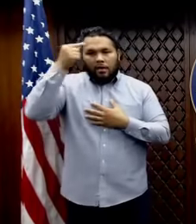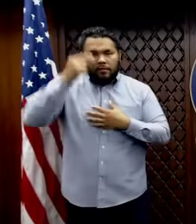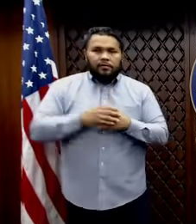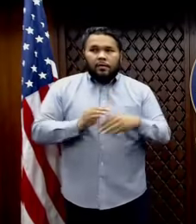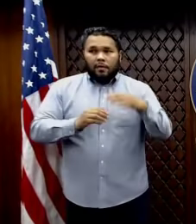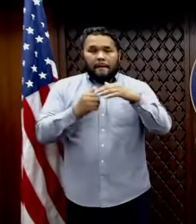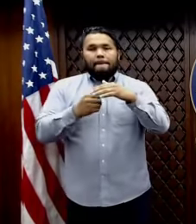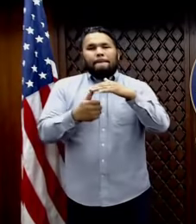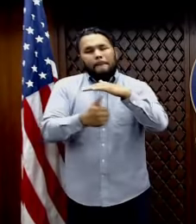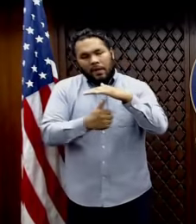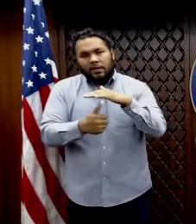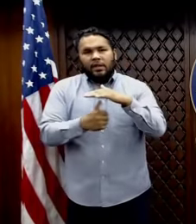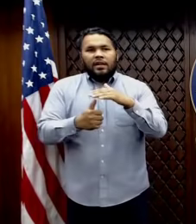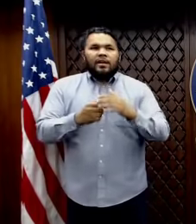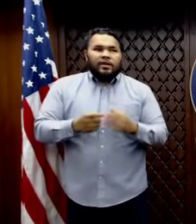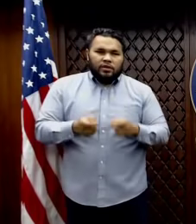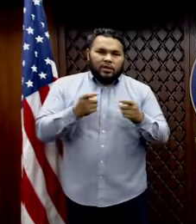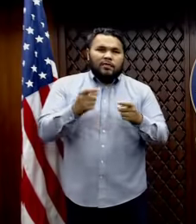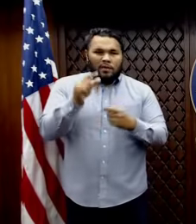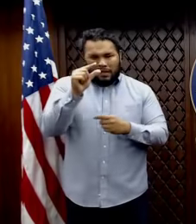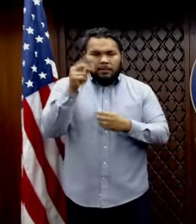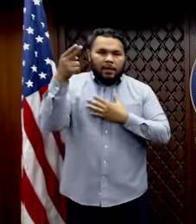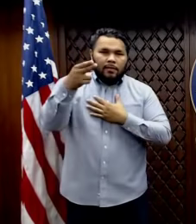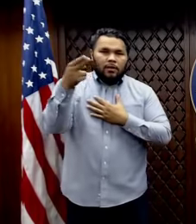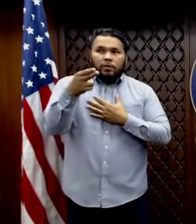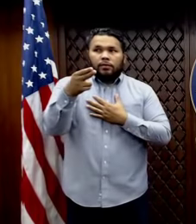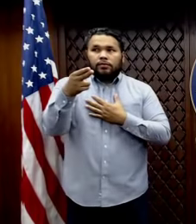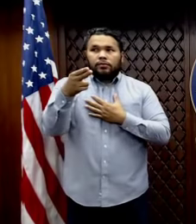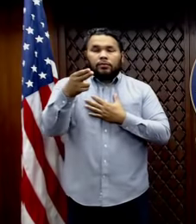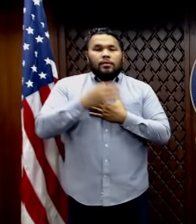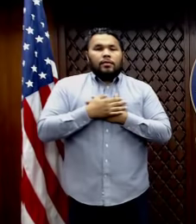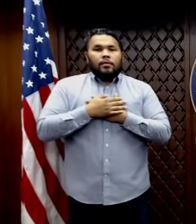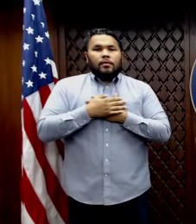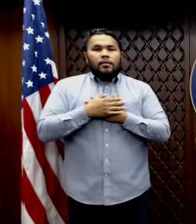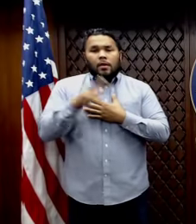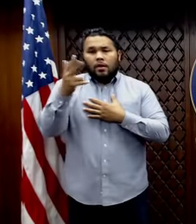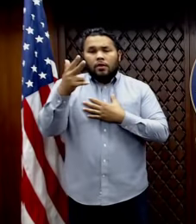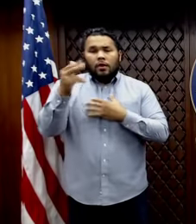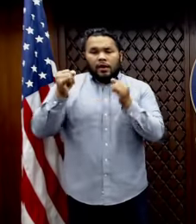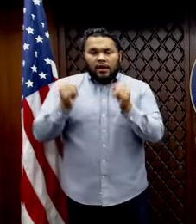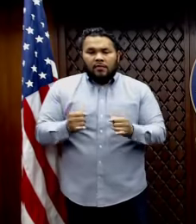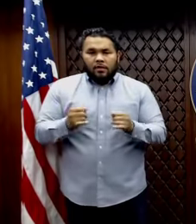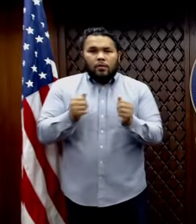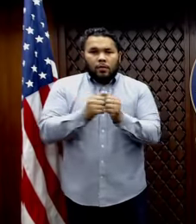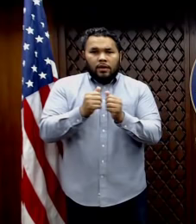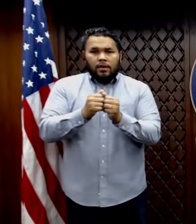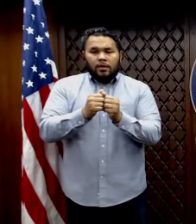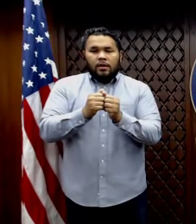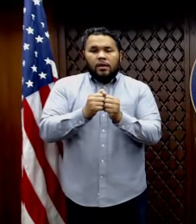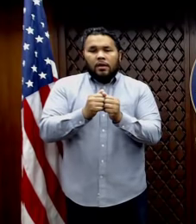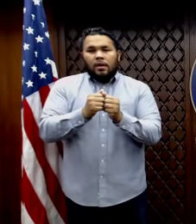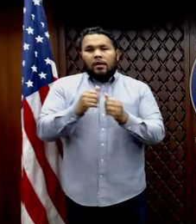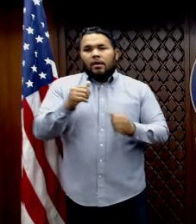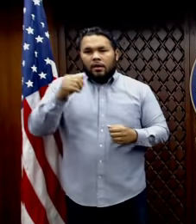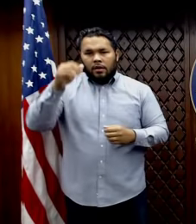Basically, I guess just to give you a little bit of a picture of the you're individual with the COVID positive, who we lost